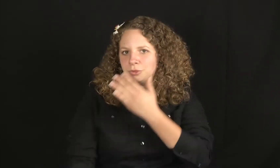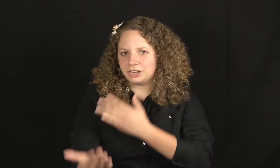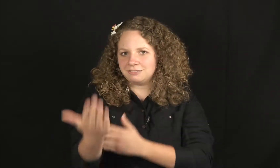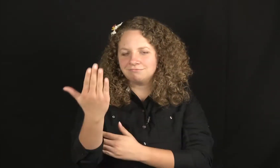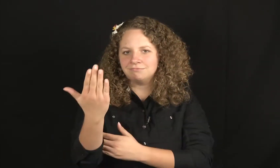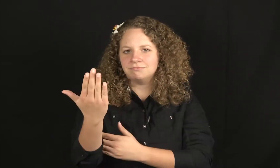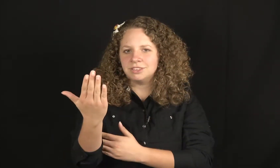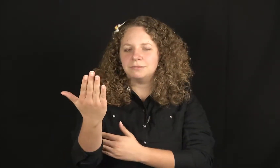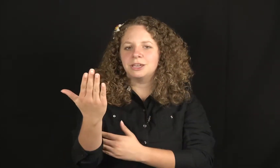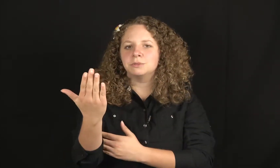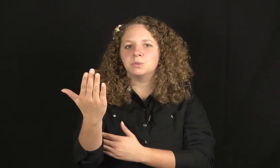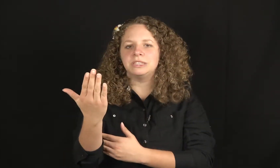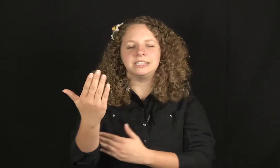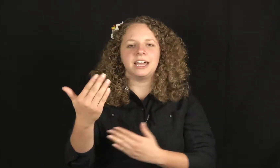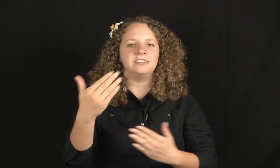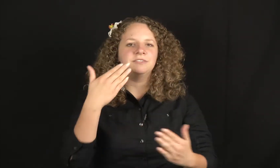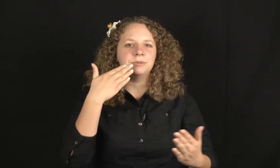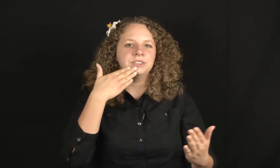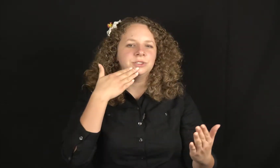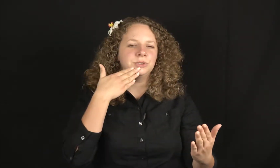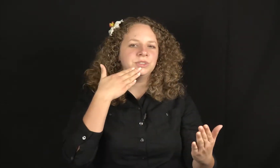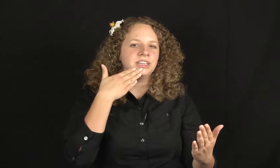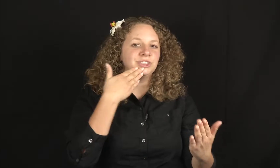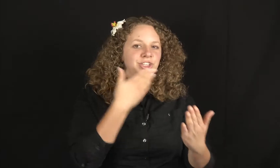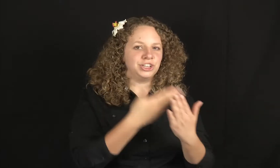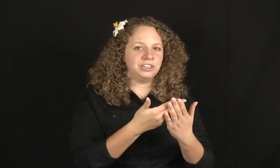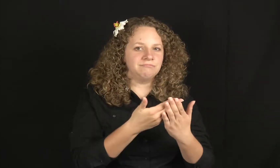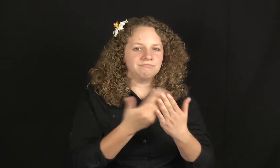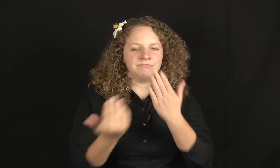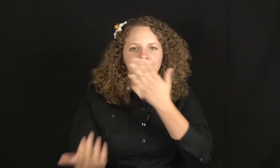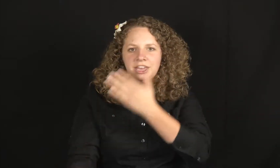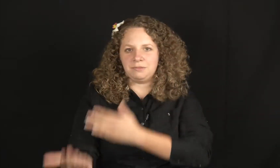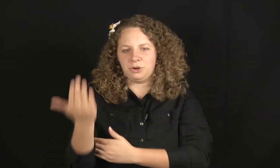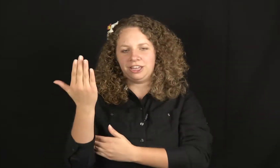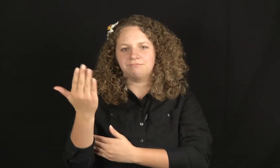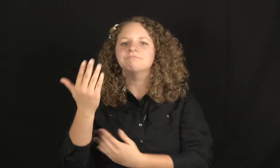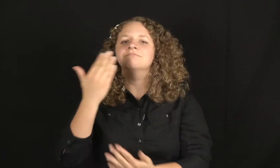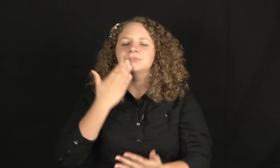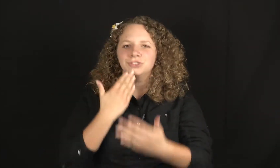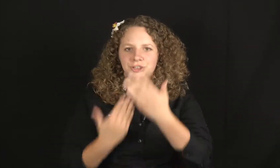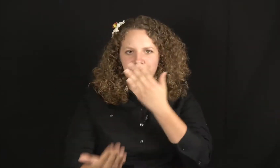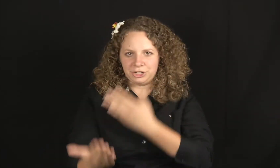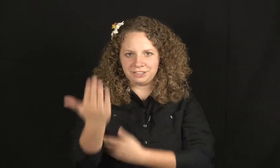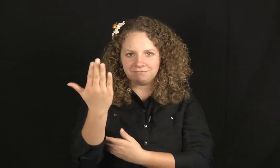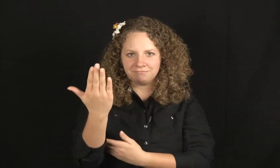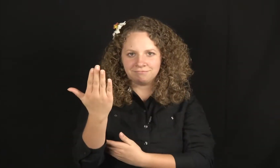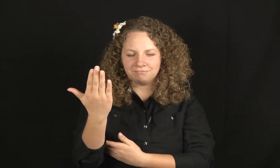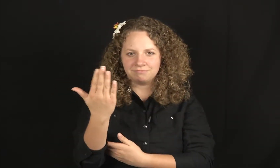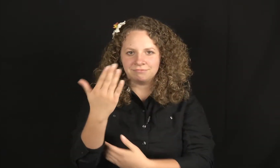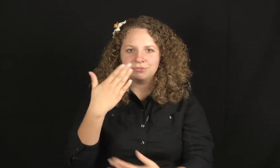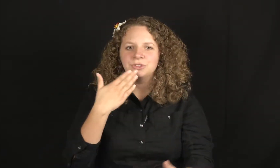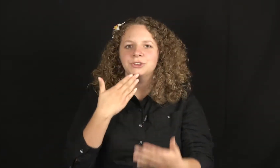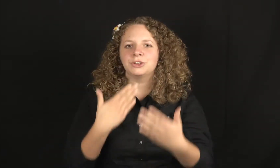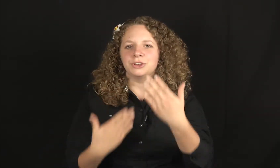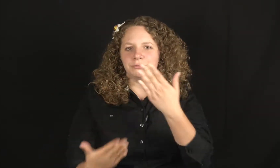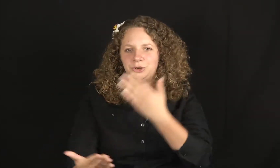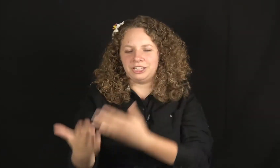morning. It becomes one sign from the two signs good and morning. Good morning. Good morning.